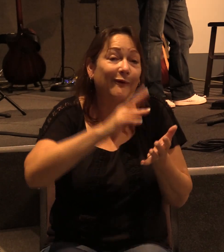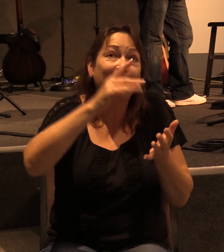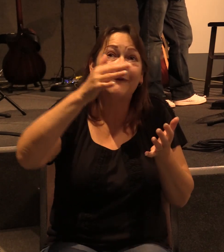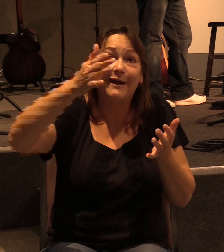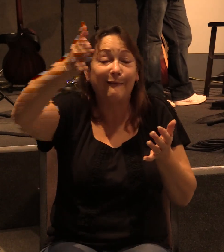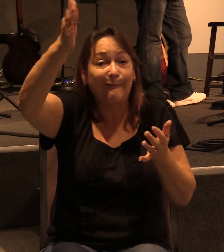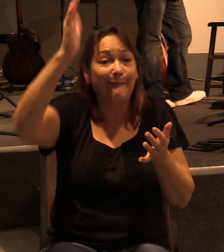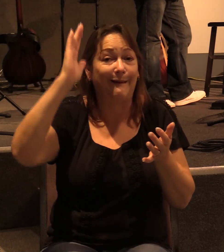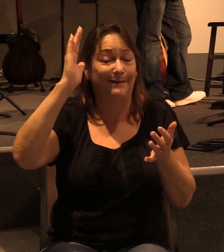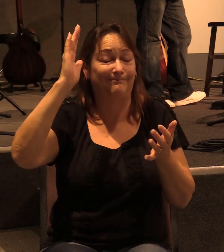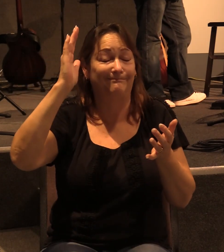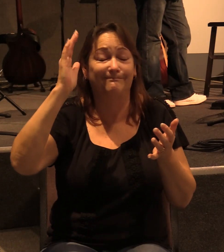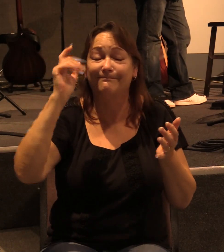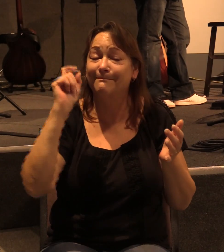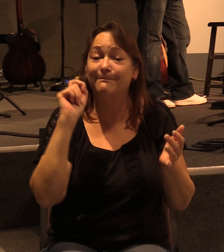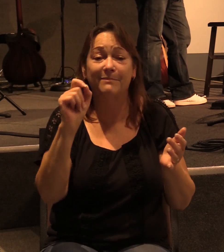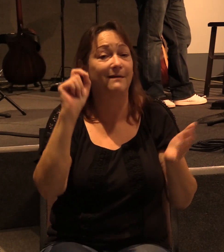him.